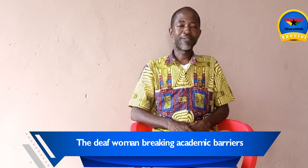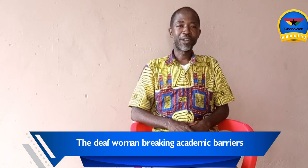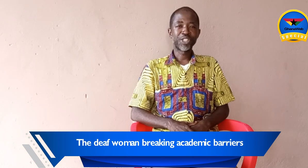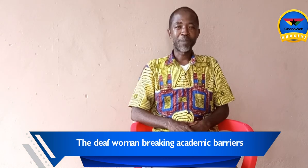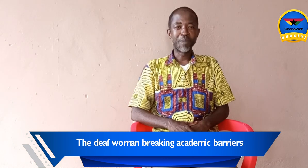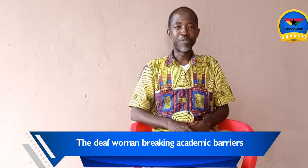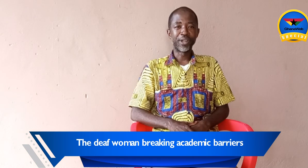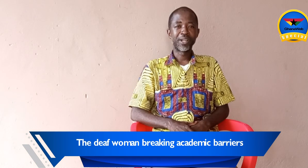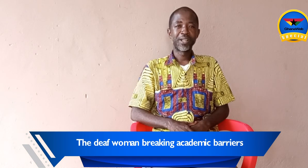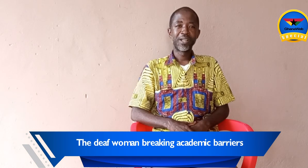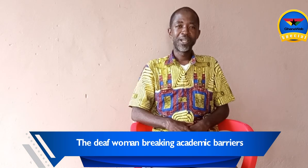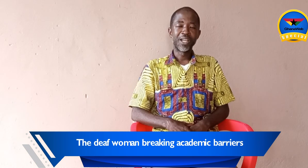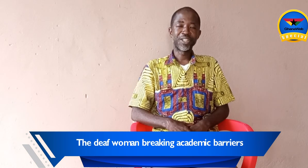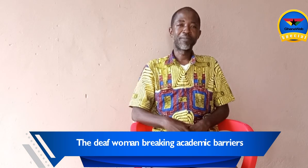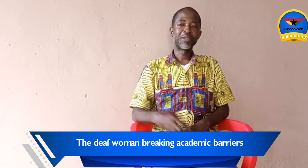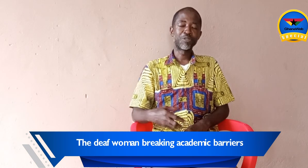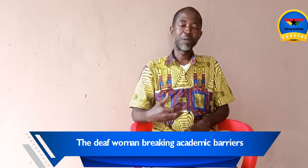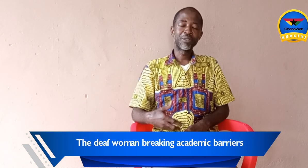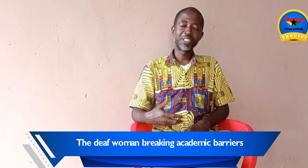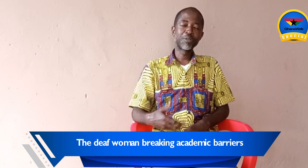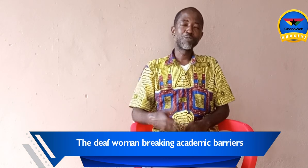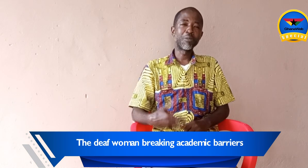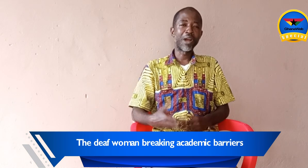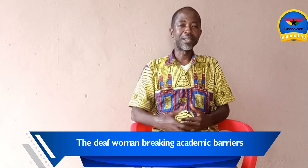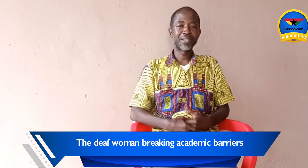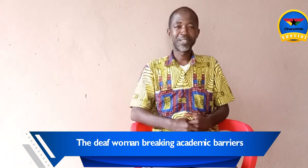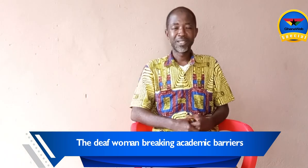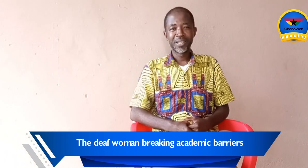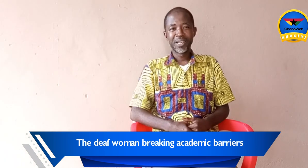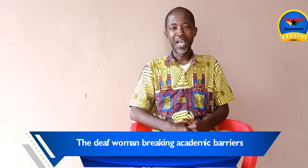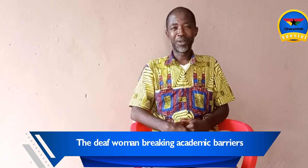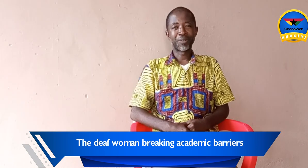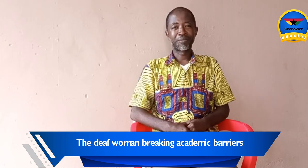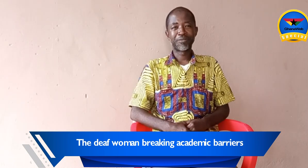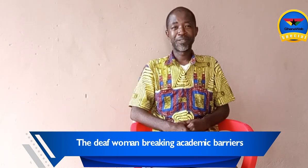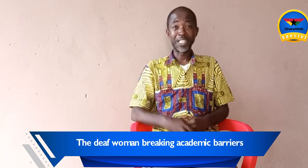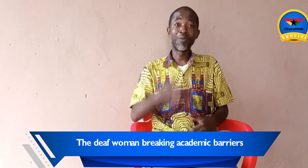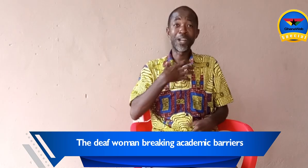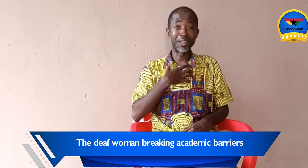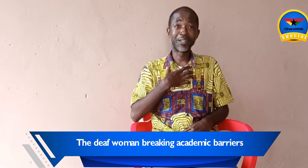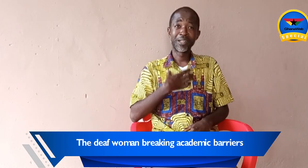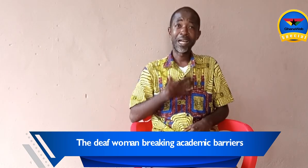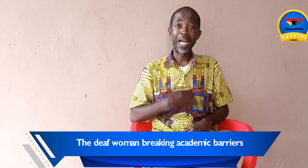sharp memory. And she's able to memorize a lot of things more than I do.